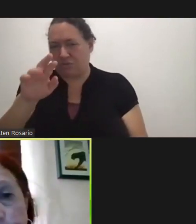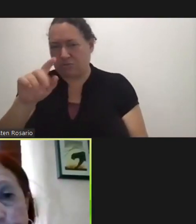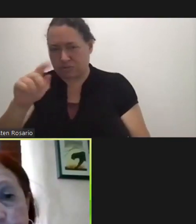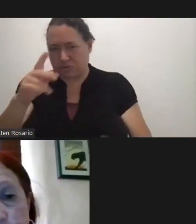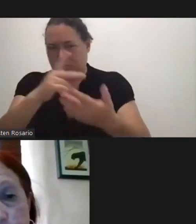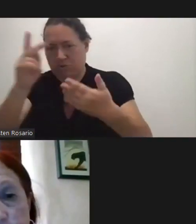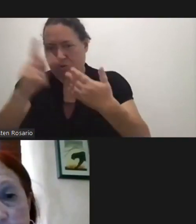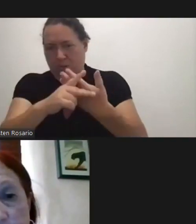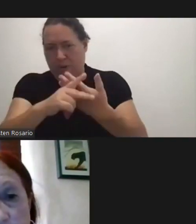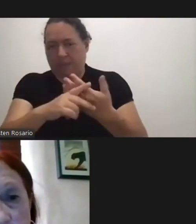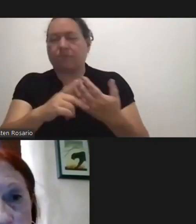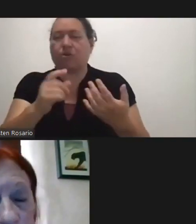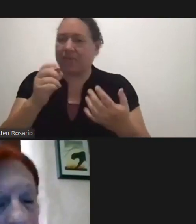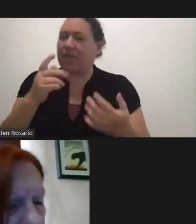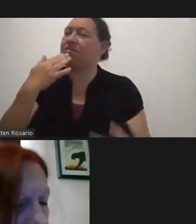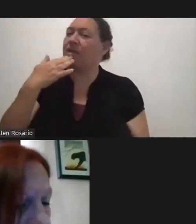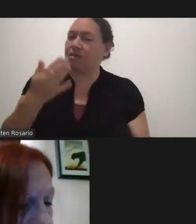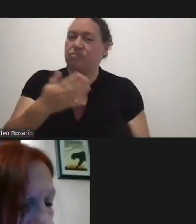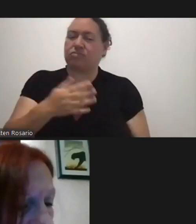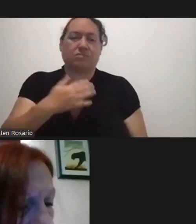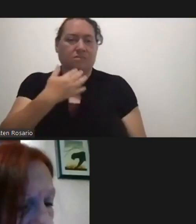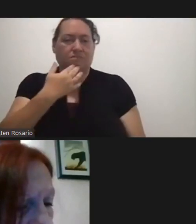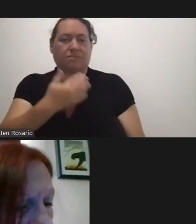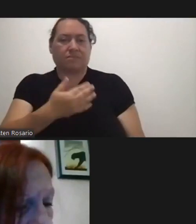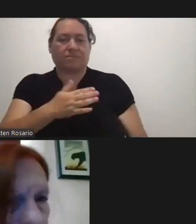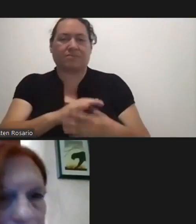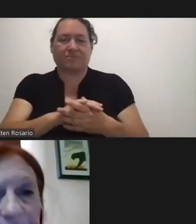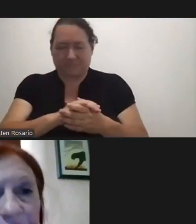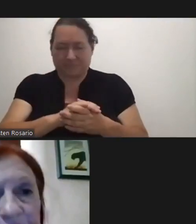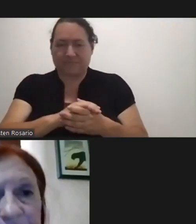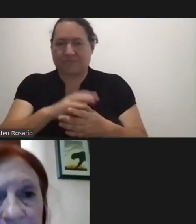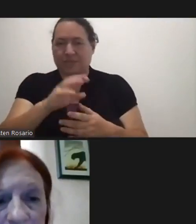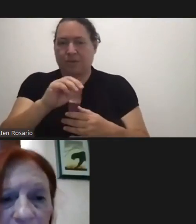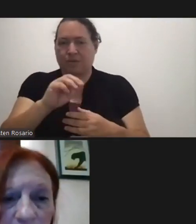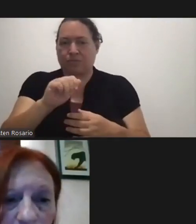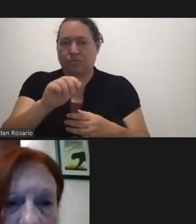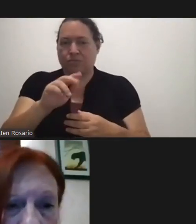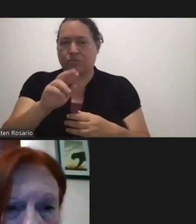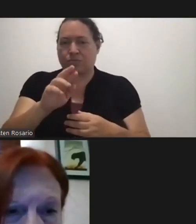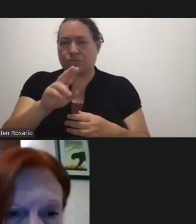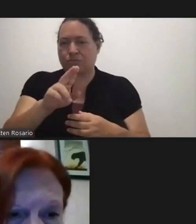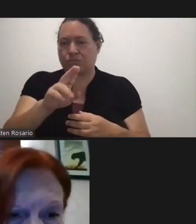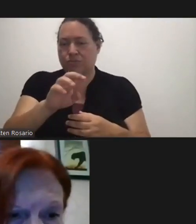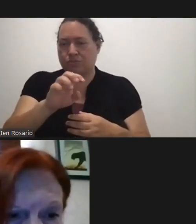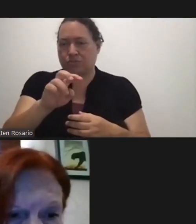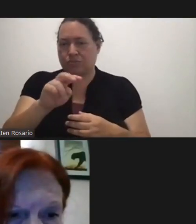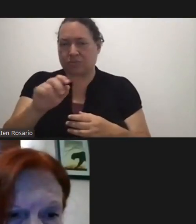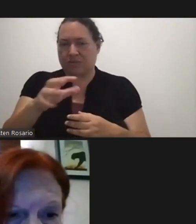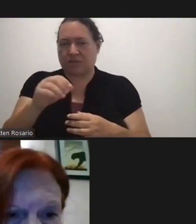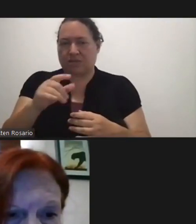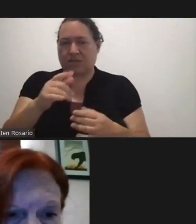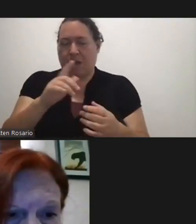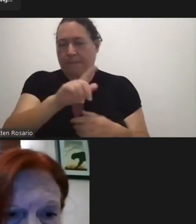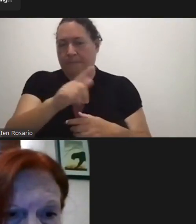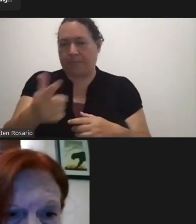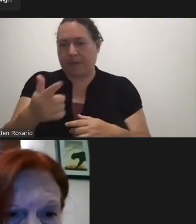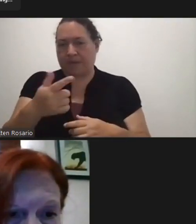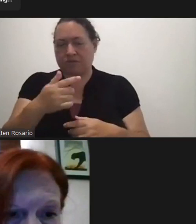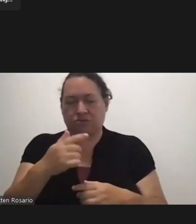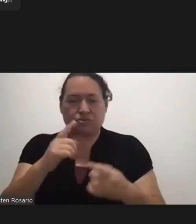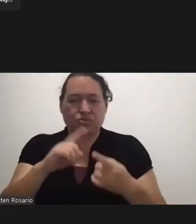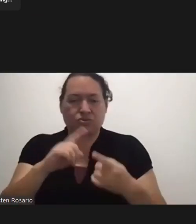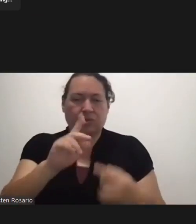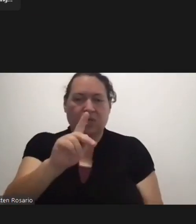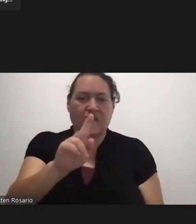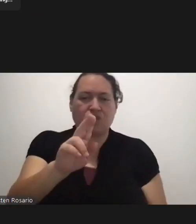Thank You Maureen Thank You Maureen Going Back To Commissioner LaConto KUAM Thanks